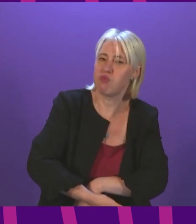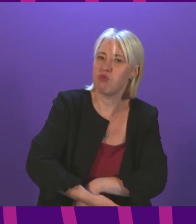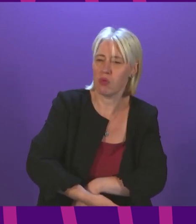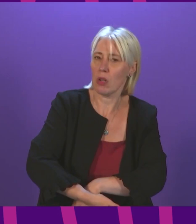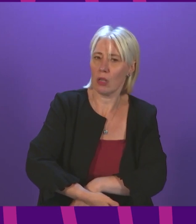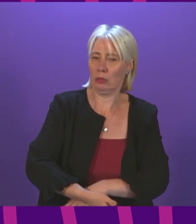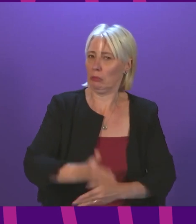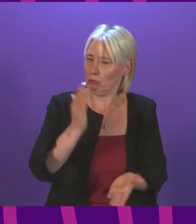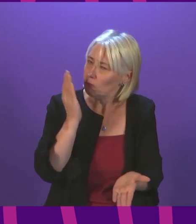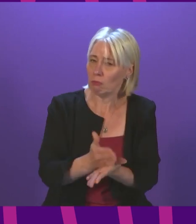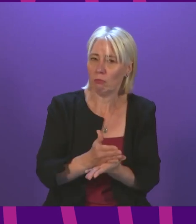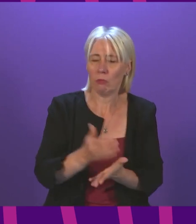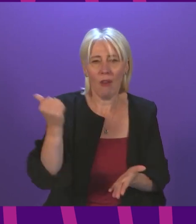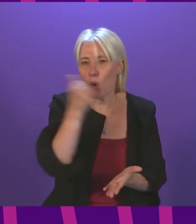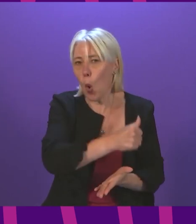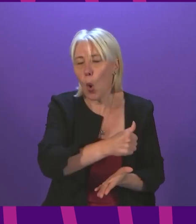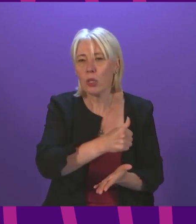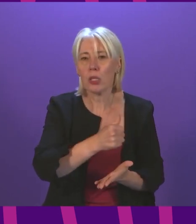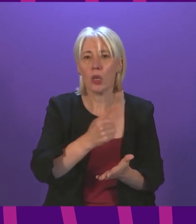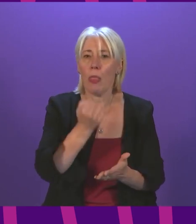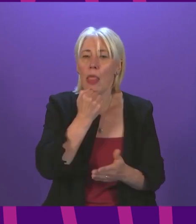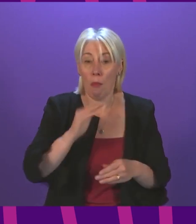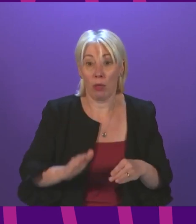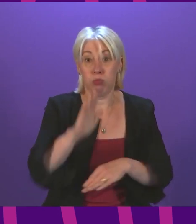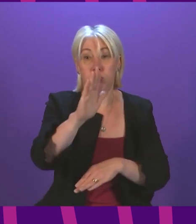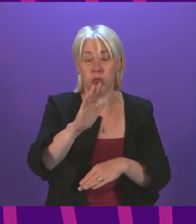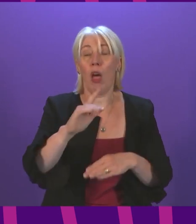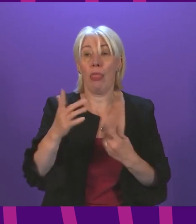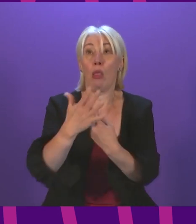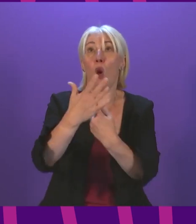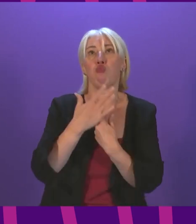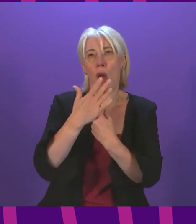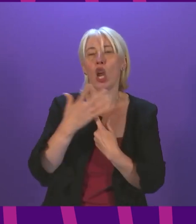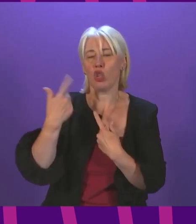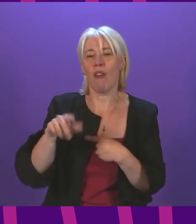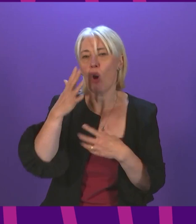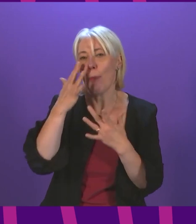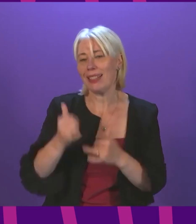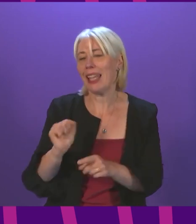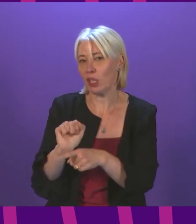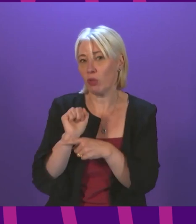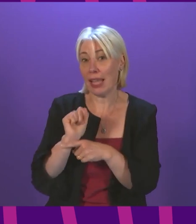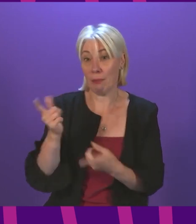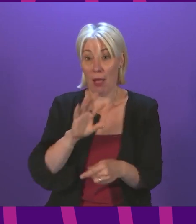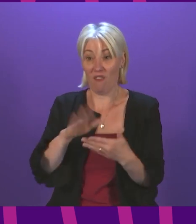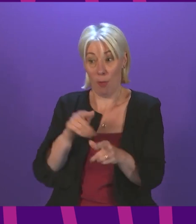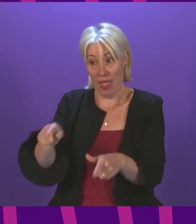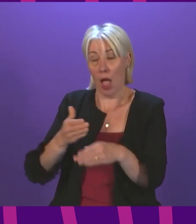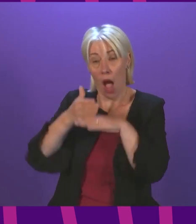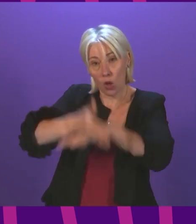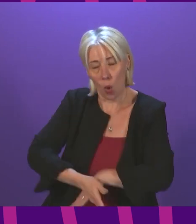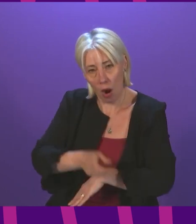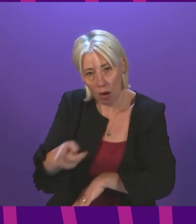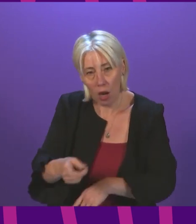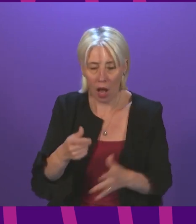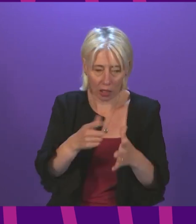is no doubt that of course when cases are high Test and Protect comes under pressure it is the efforts of Test and Protect along with other factors